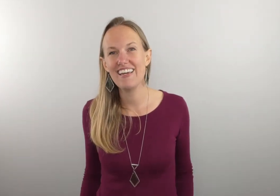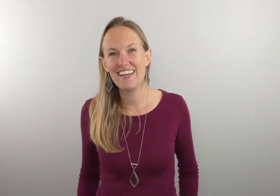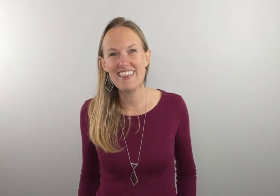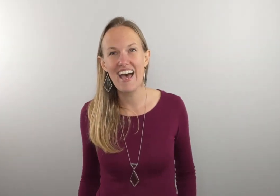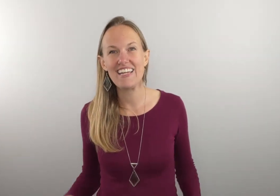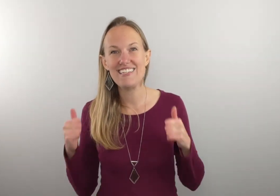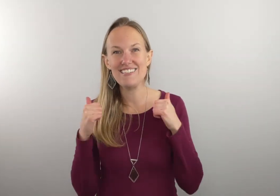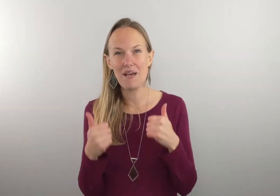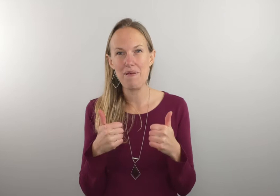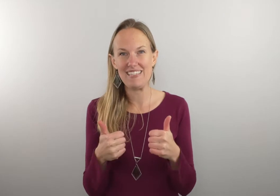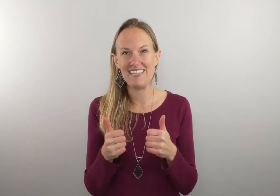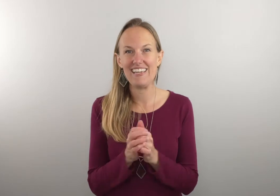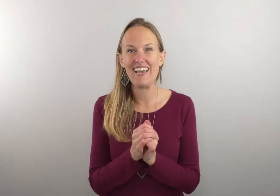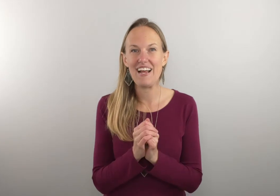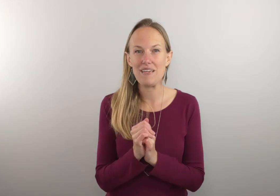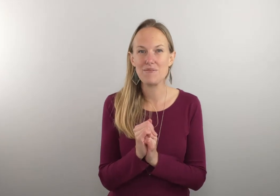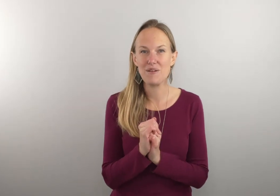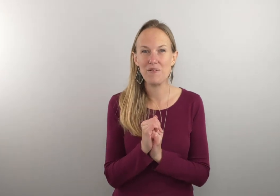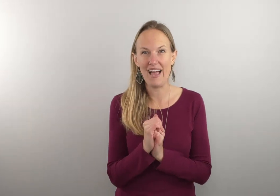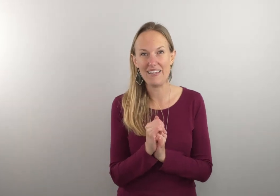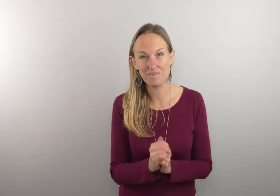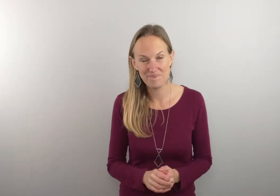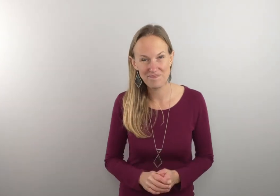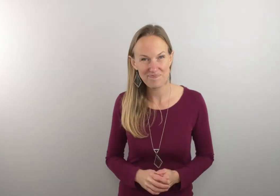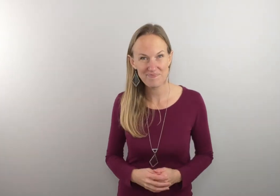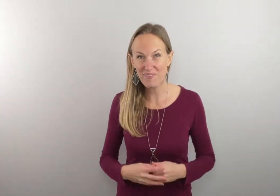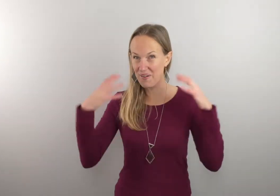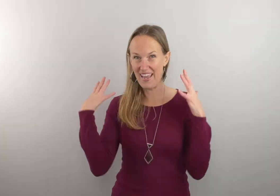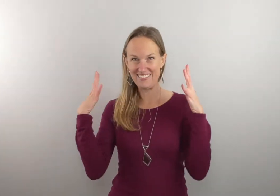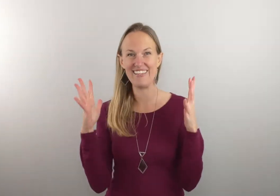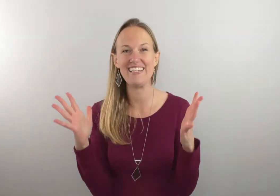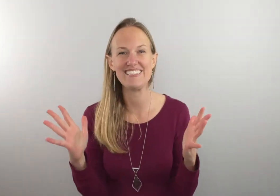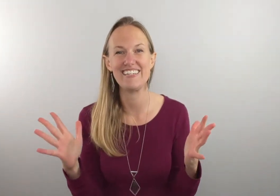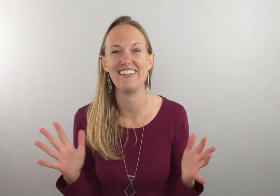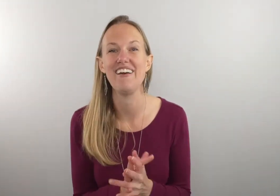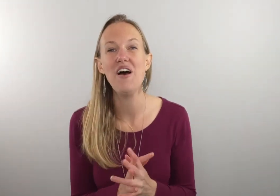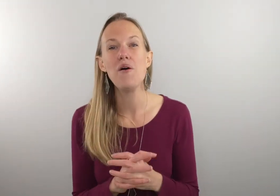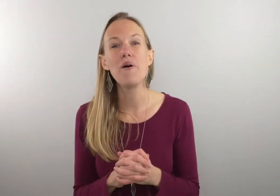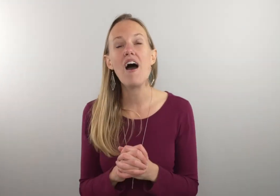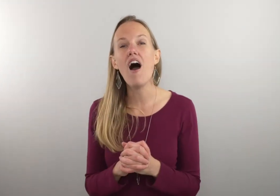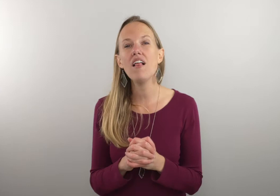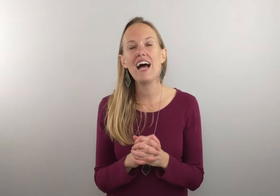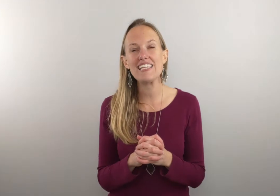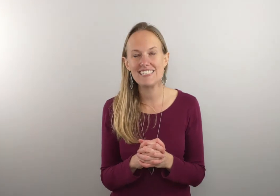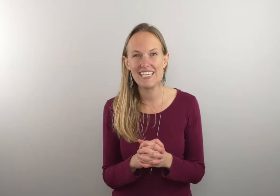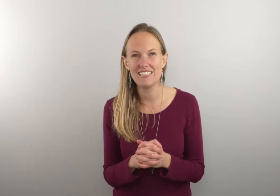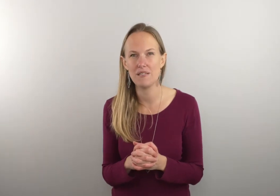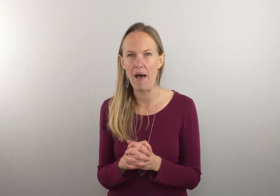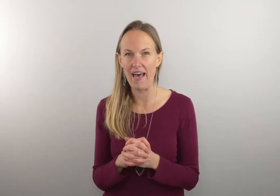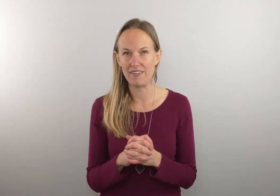that is amazing and I am so glad. Okay so getting started when all I see is the battle